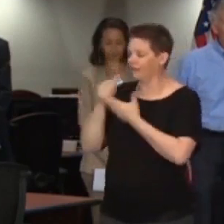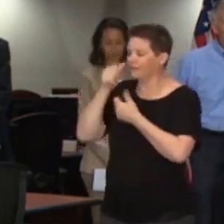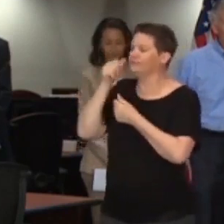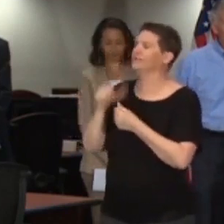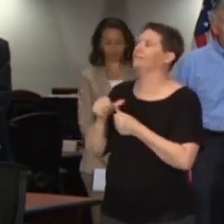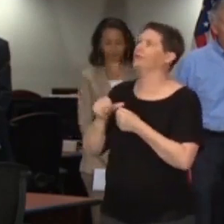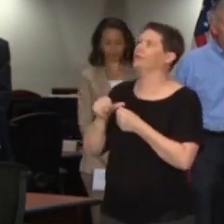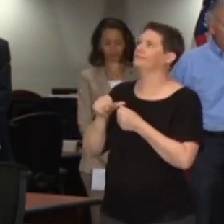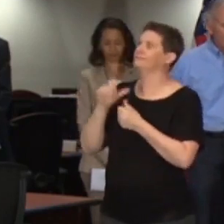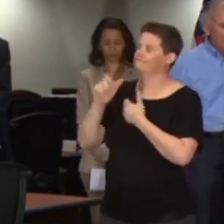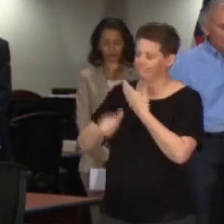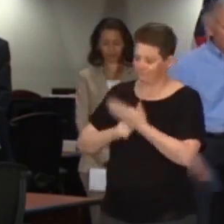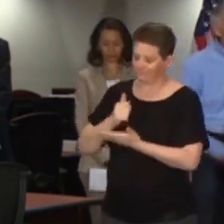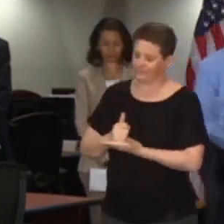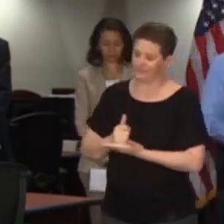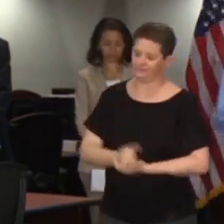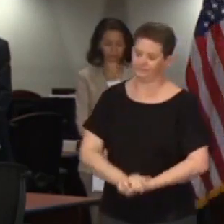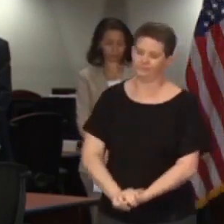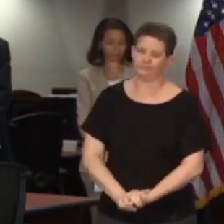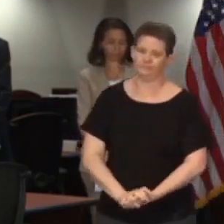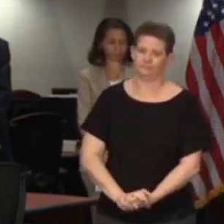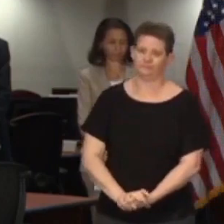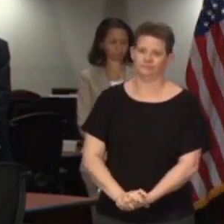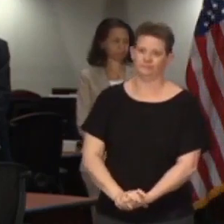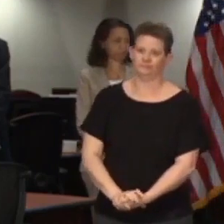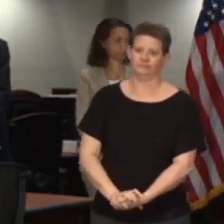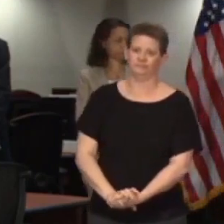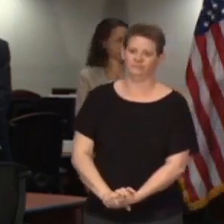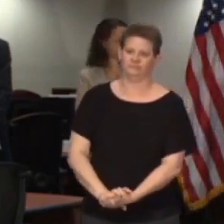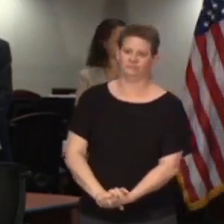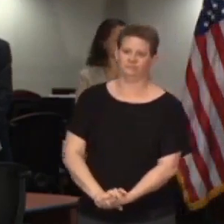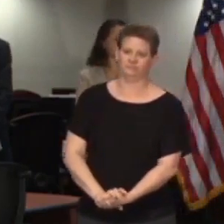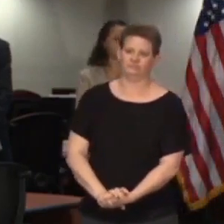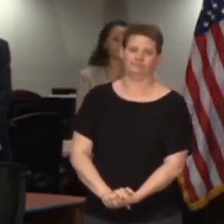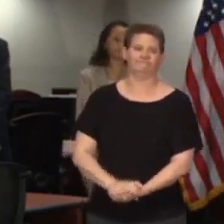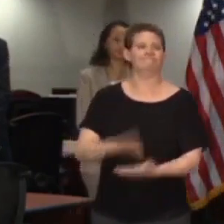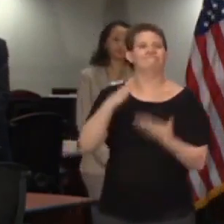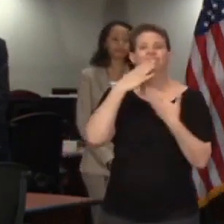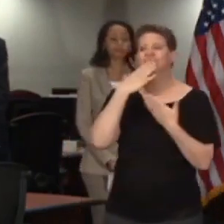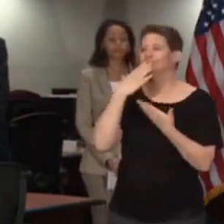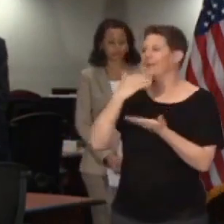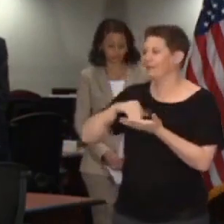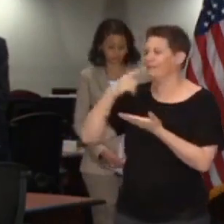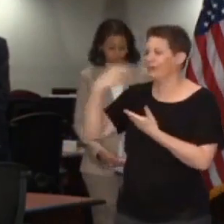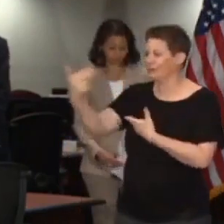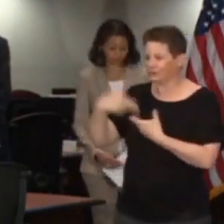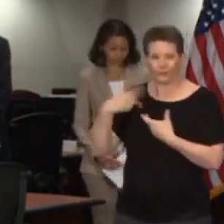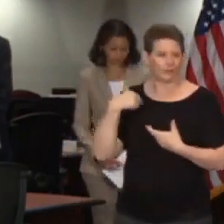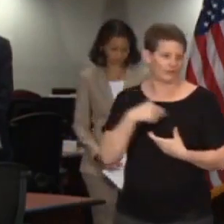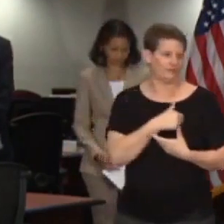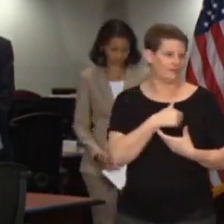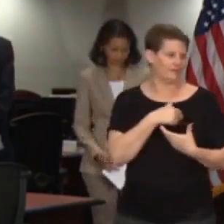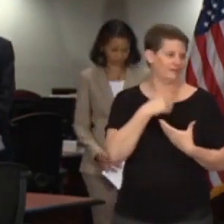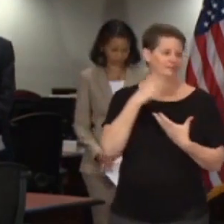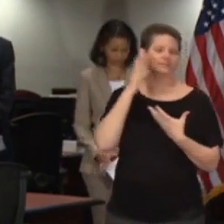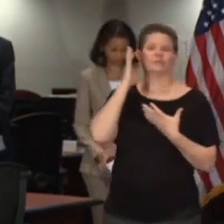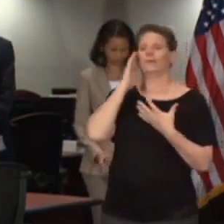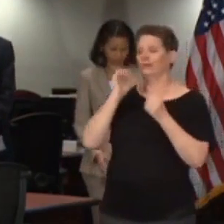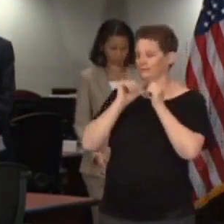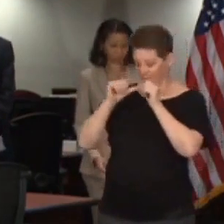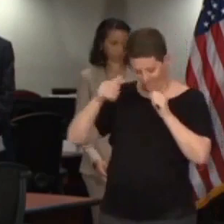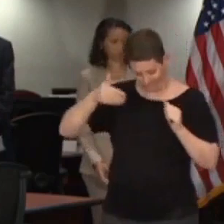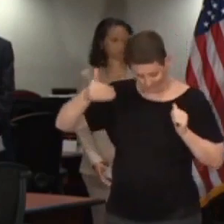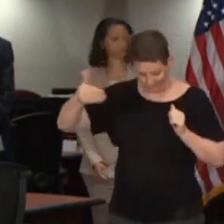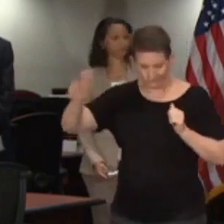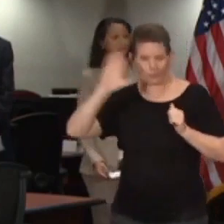things. Amen. Thank you. Ladies and gentlemen, thank you again for joining us. We will, of course, continue having